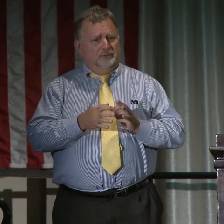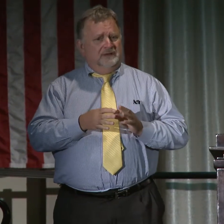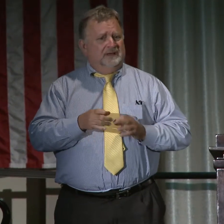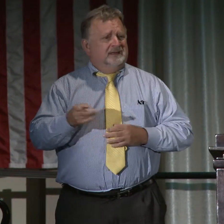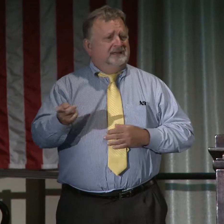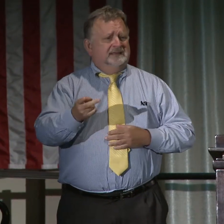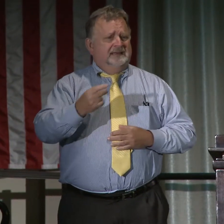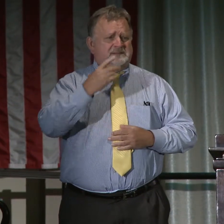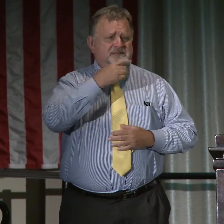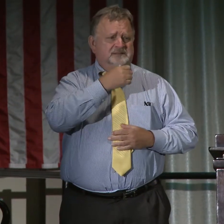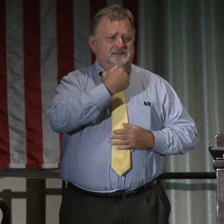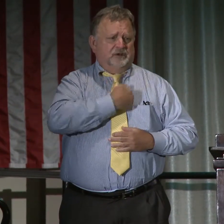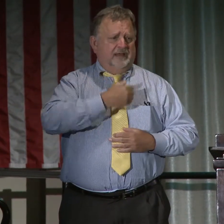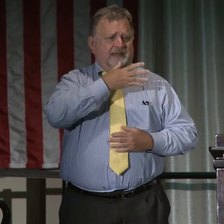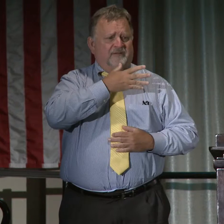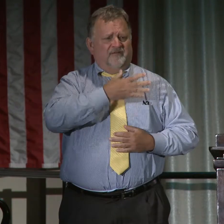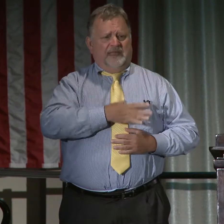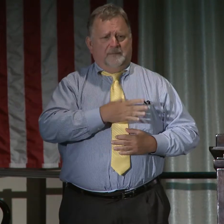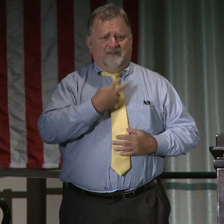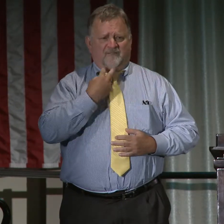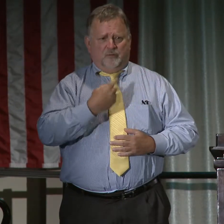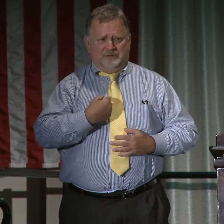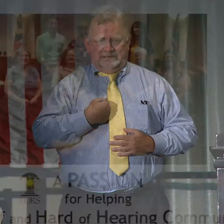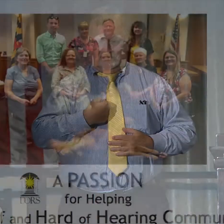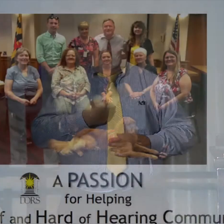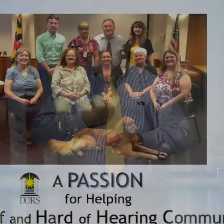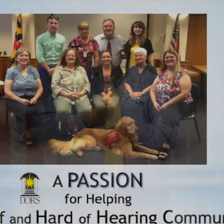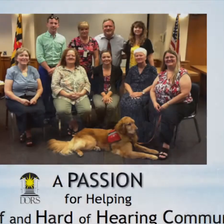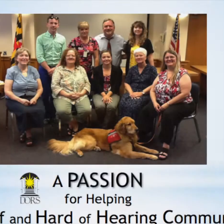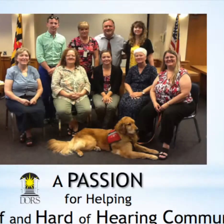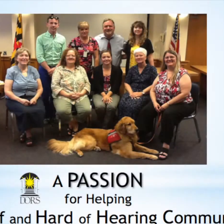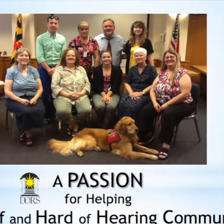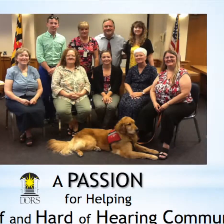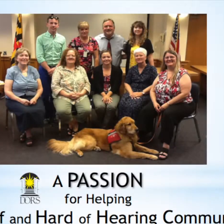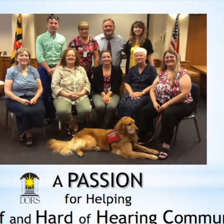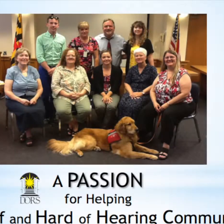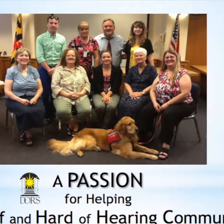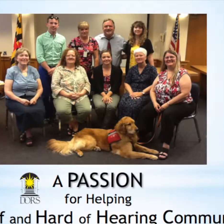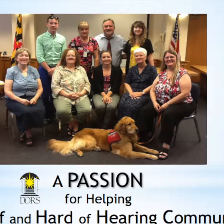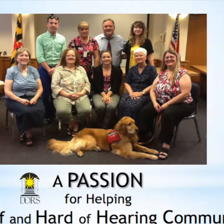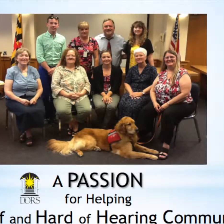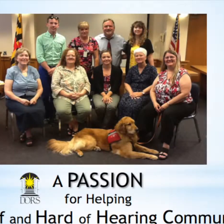introduce my two interpreters, Teresa and Carrie. Sorry, have a female voice this afternoon.